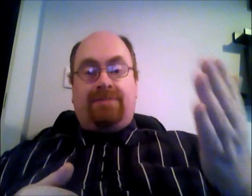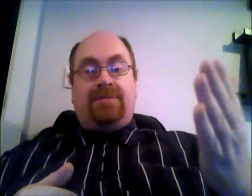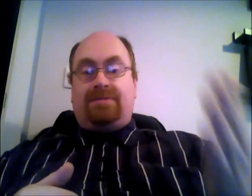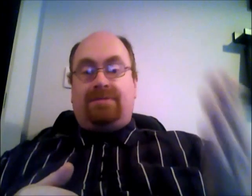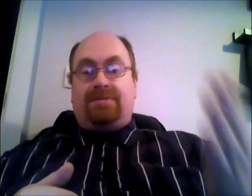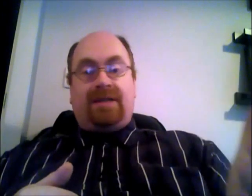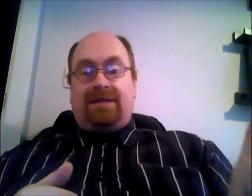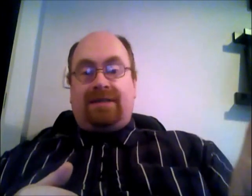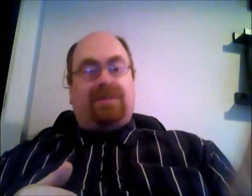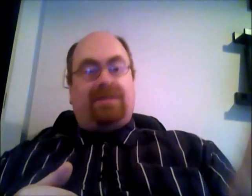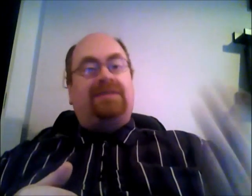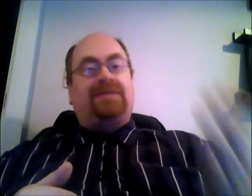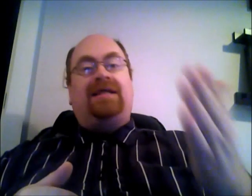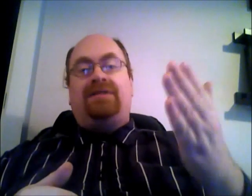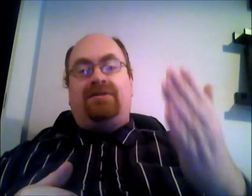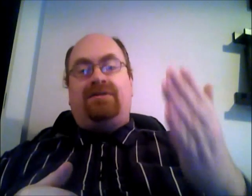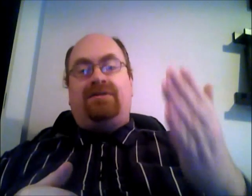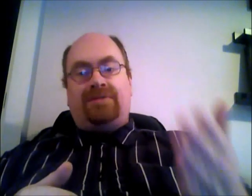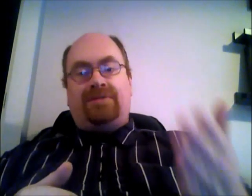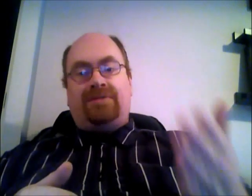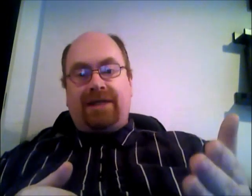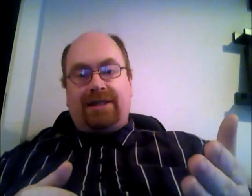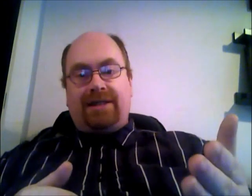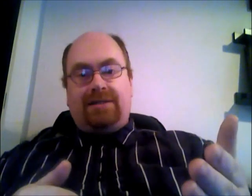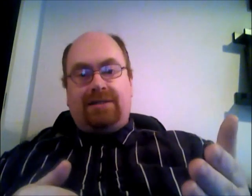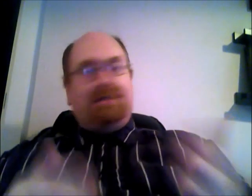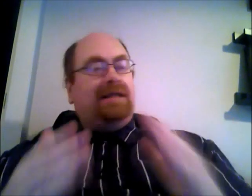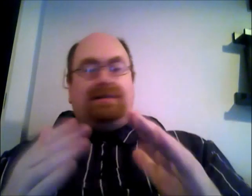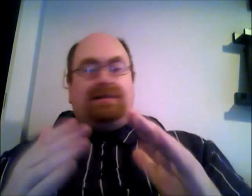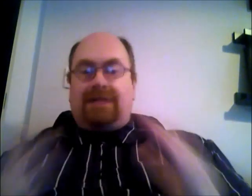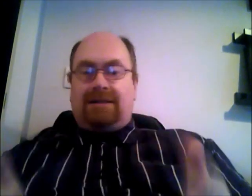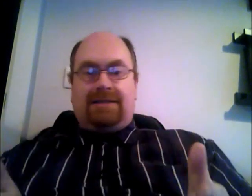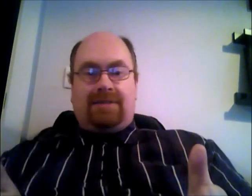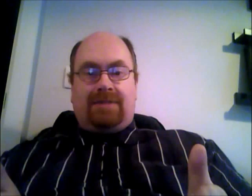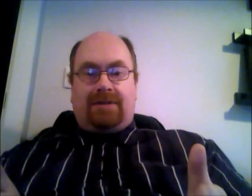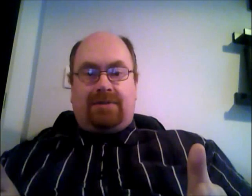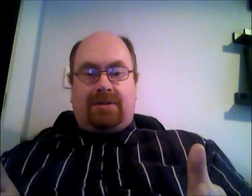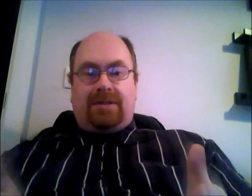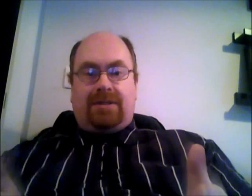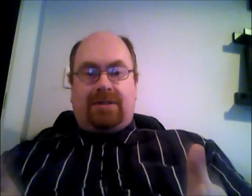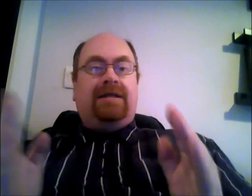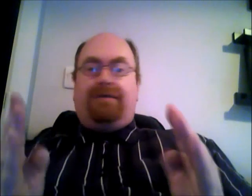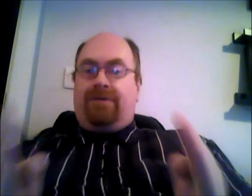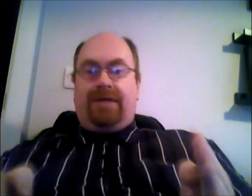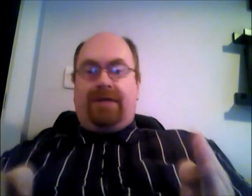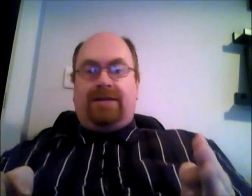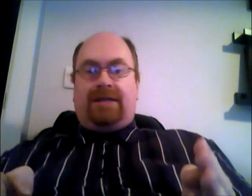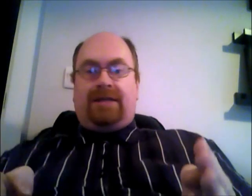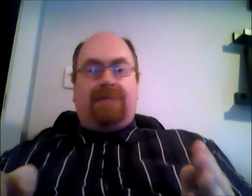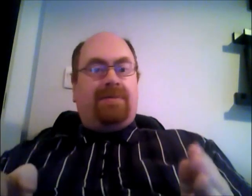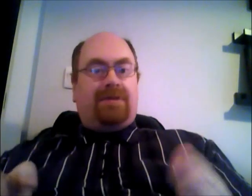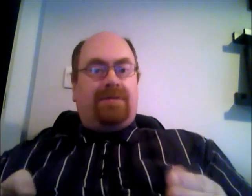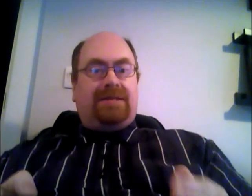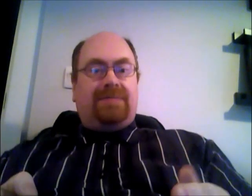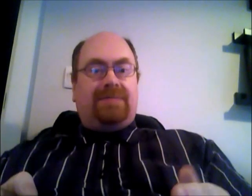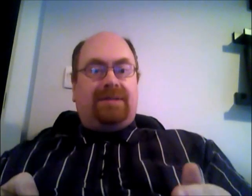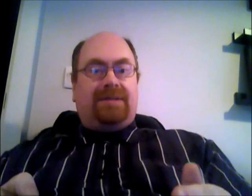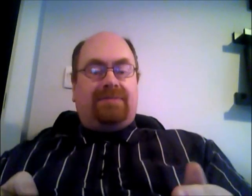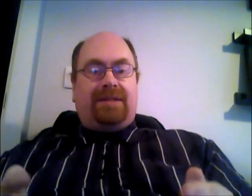will find out about it and will go for free it's exactly the same with irish water in four years time people are going to be still be as